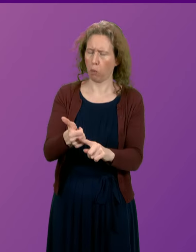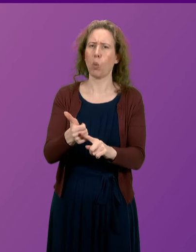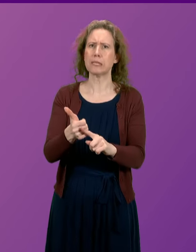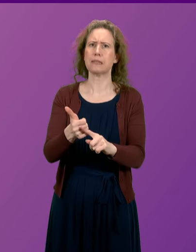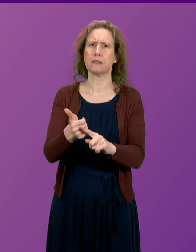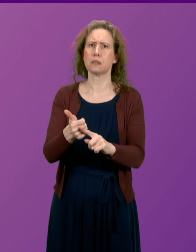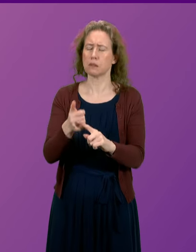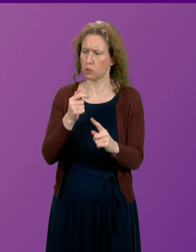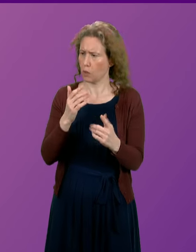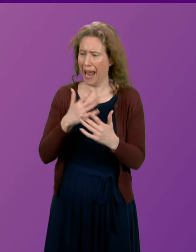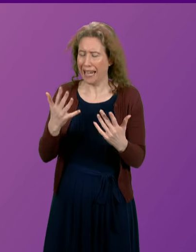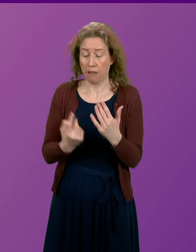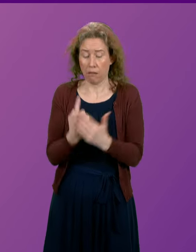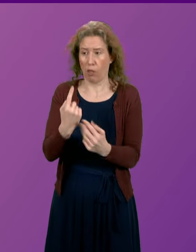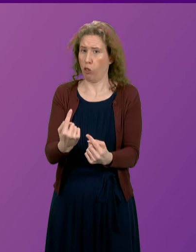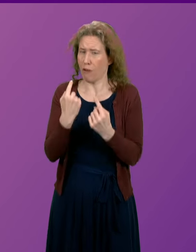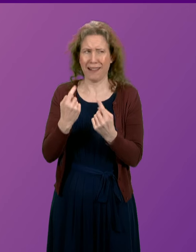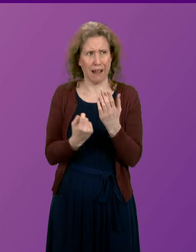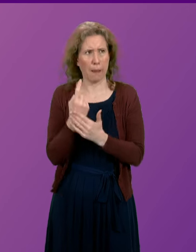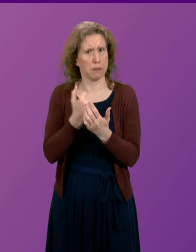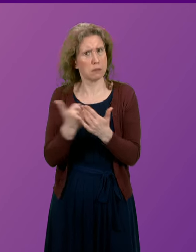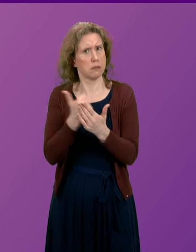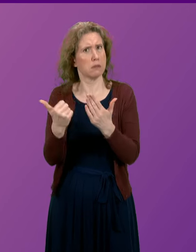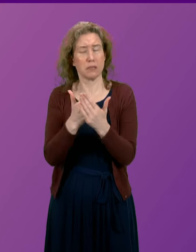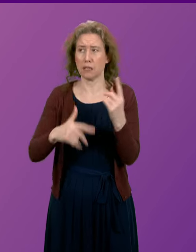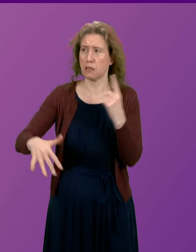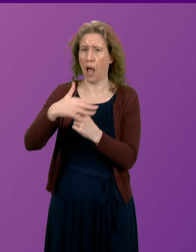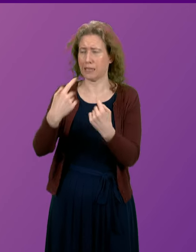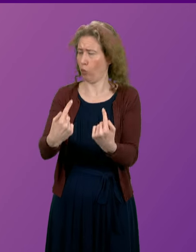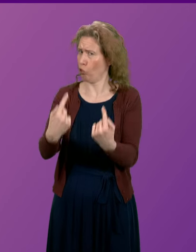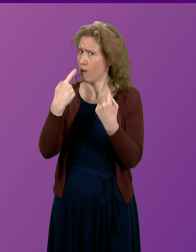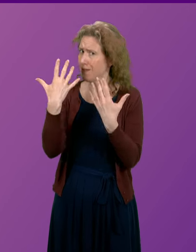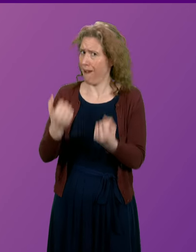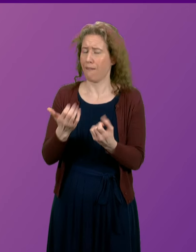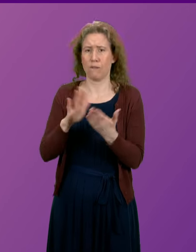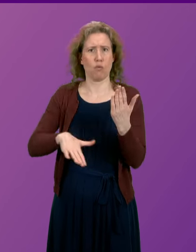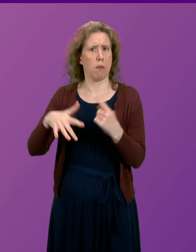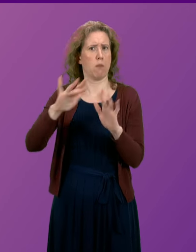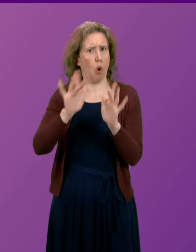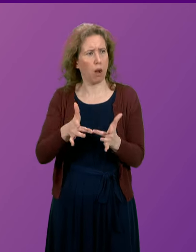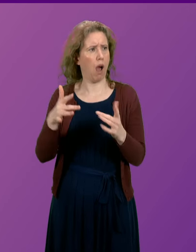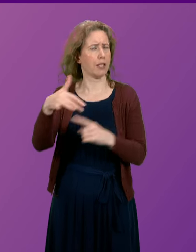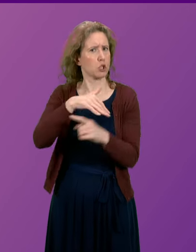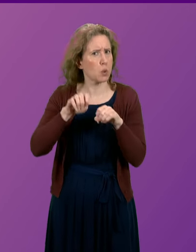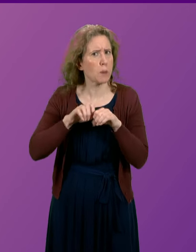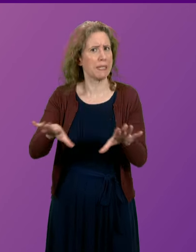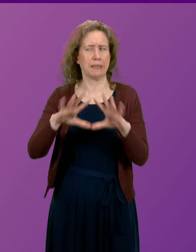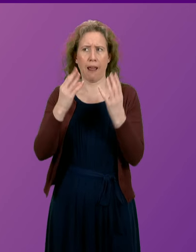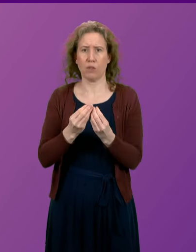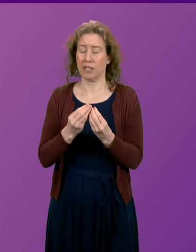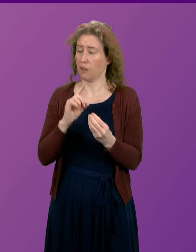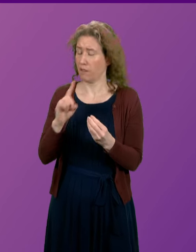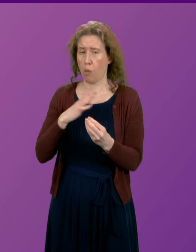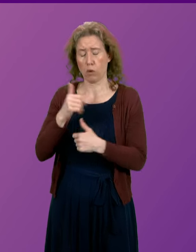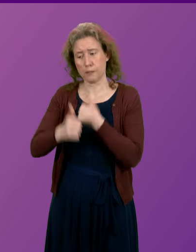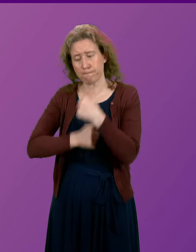with these threats that are now in existence in our society. So let me say to Evelyn Tweed that I commend the bravery of Ros